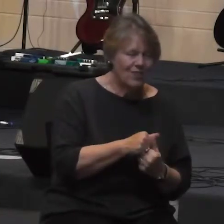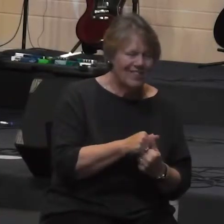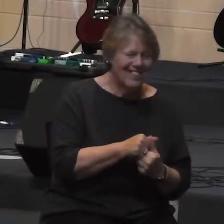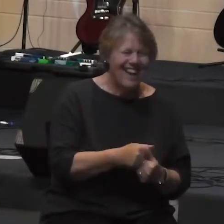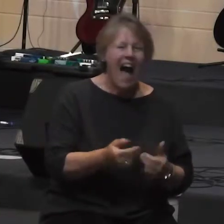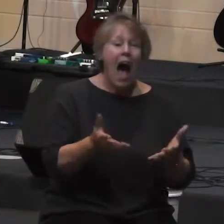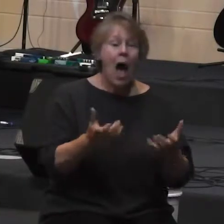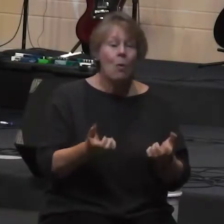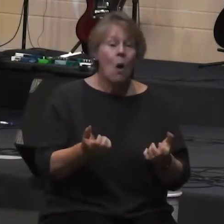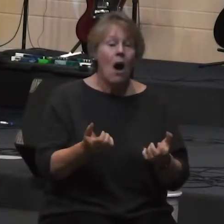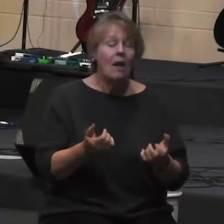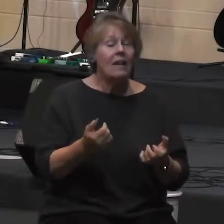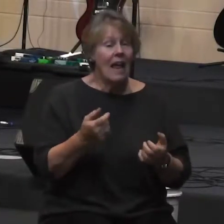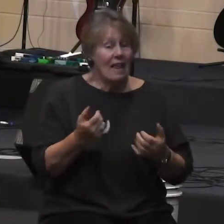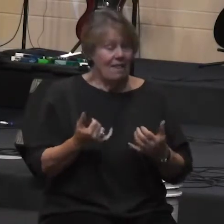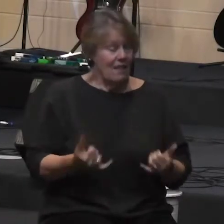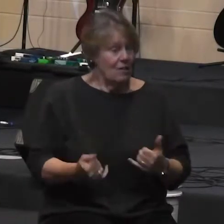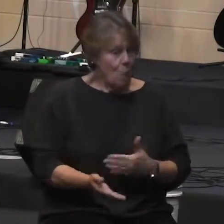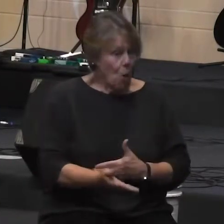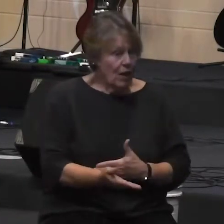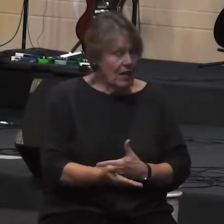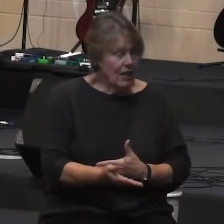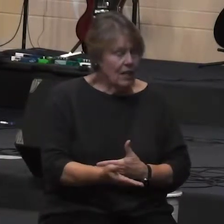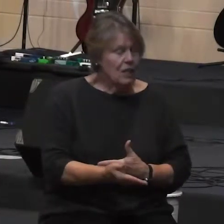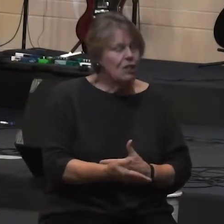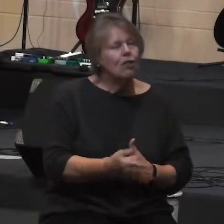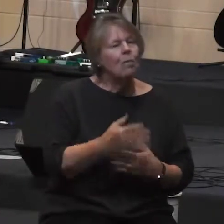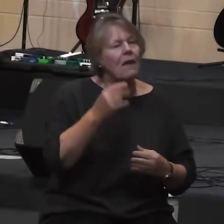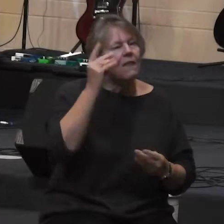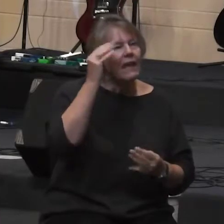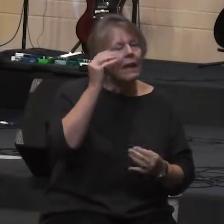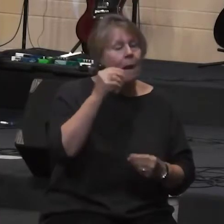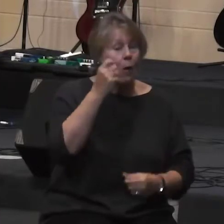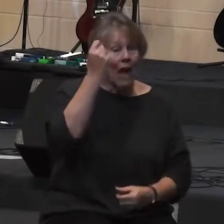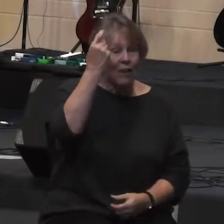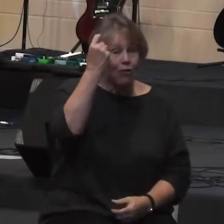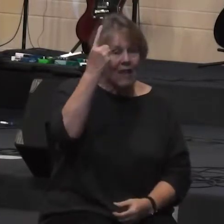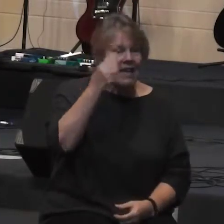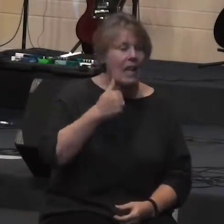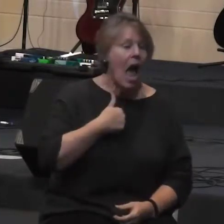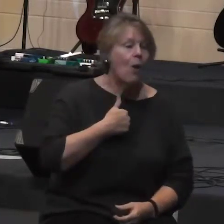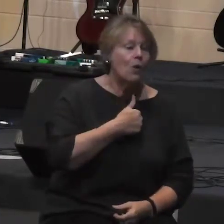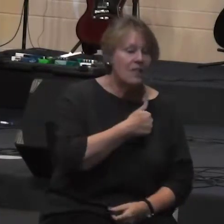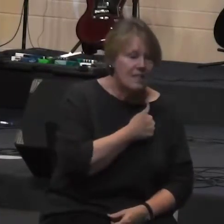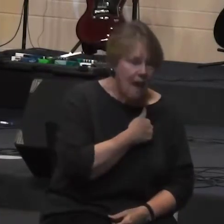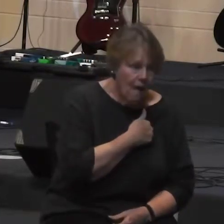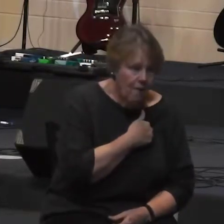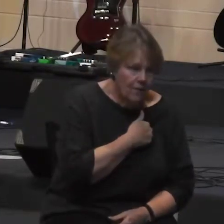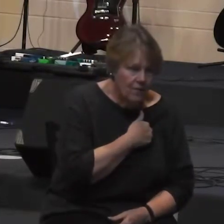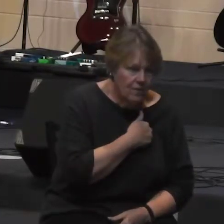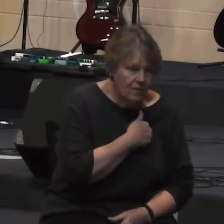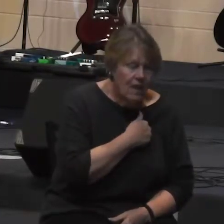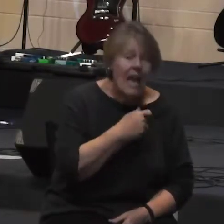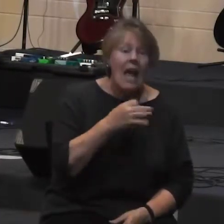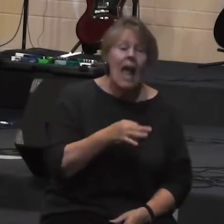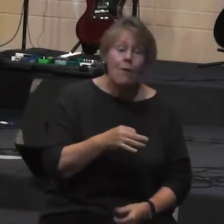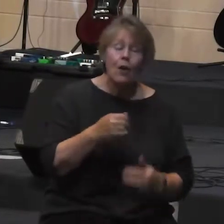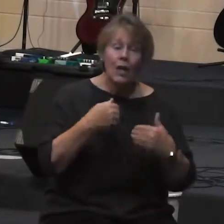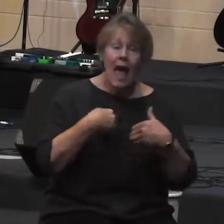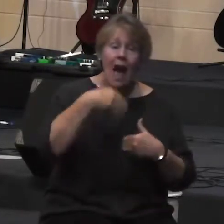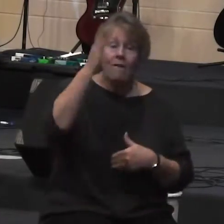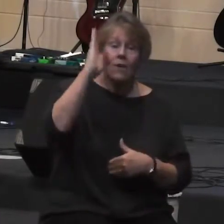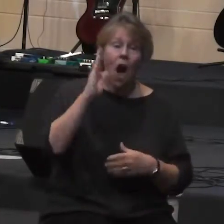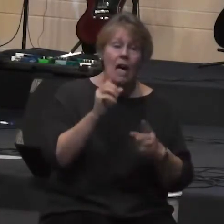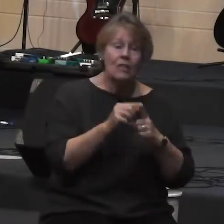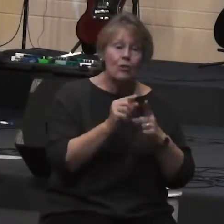understanding ourselves. If we're gonna really understand God's word and apply it to our lives, if we're really gonna have God's word transform us at the heart